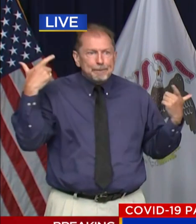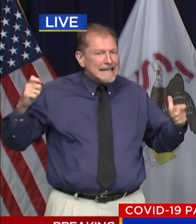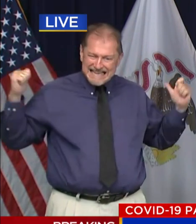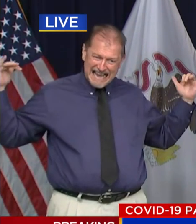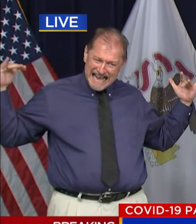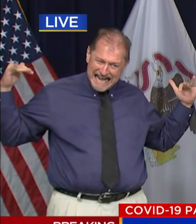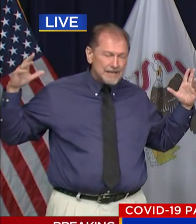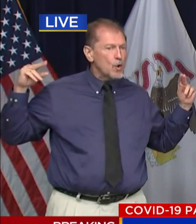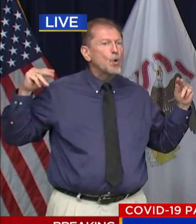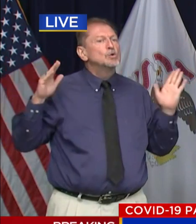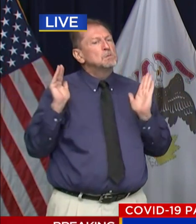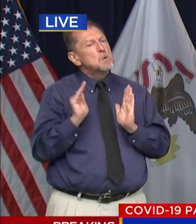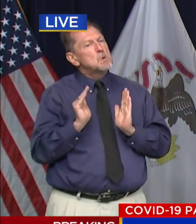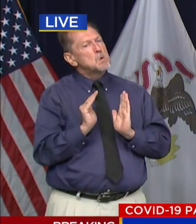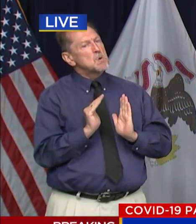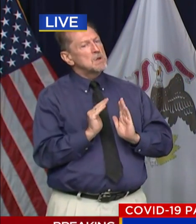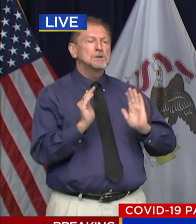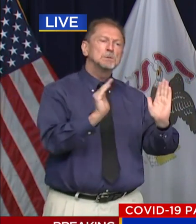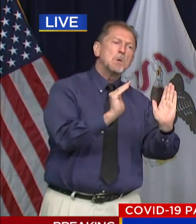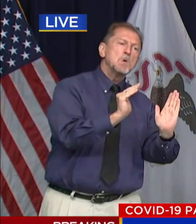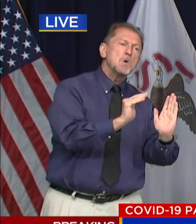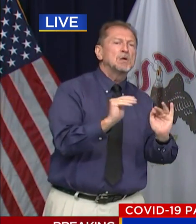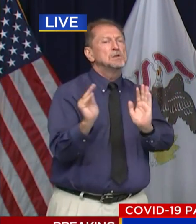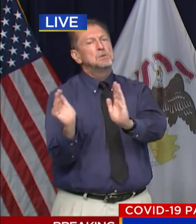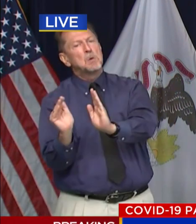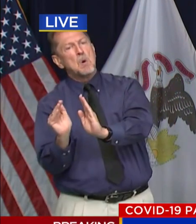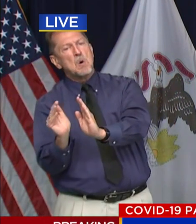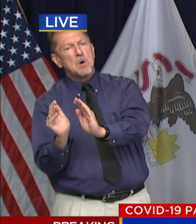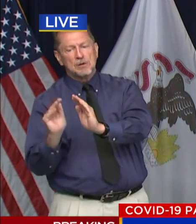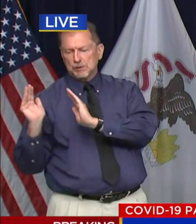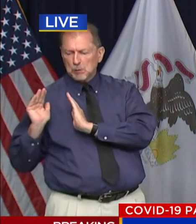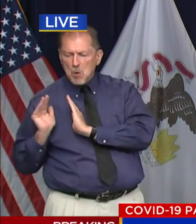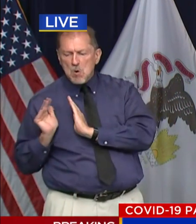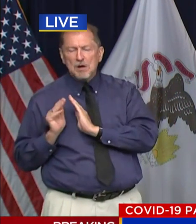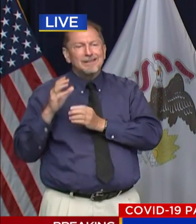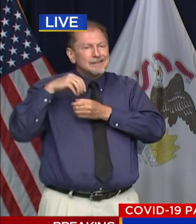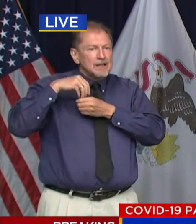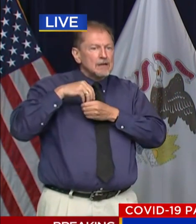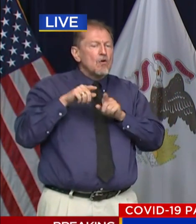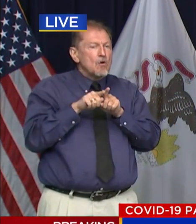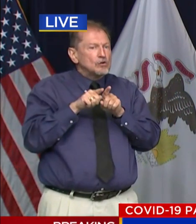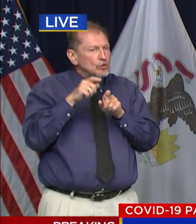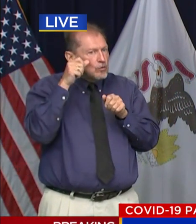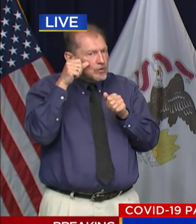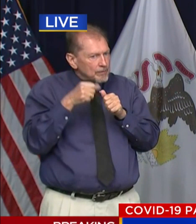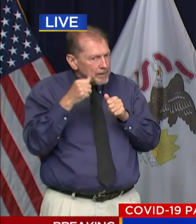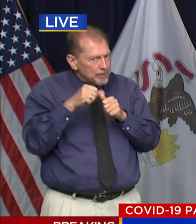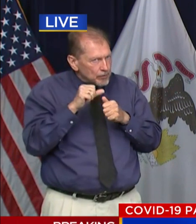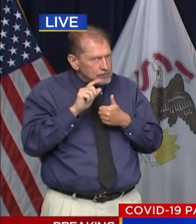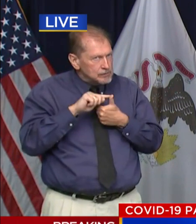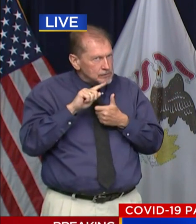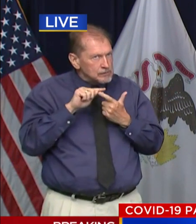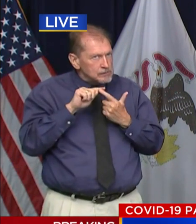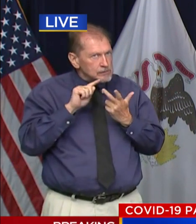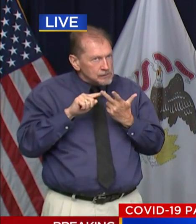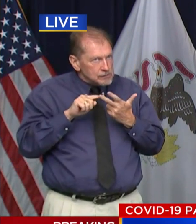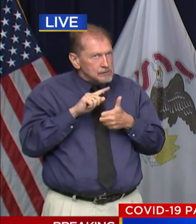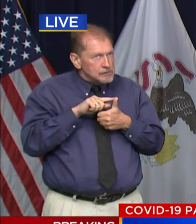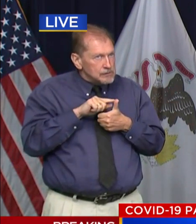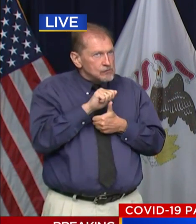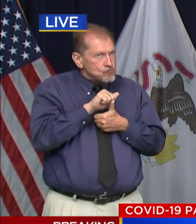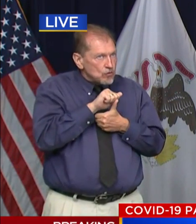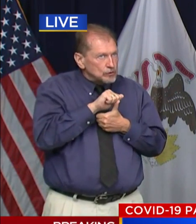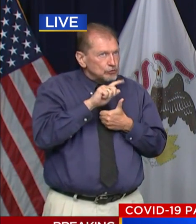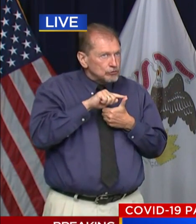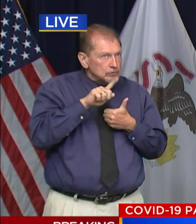especially if there are small gatherings indoors, that we are also remembering to infuse these principles principles of hand